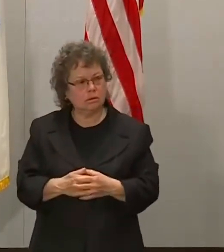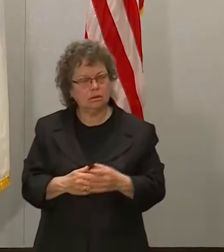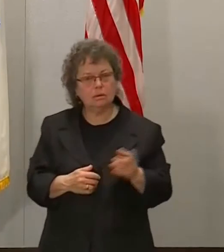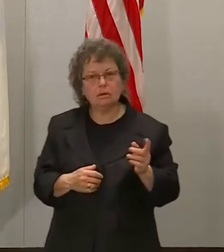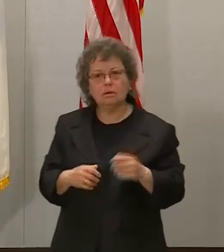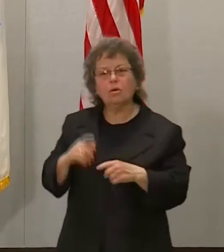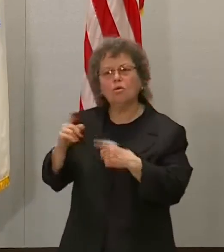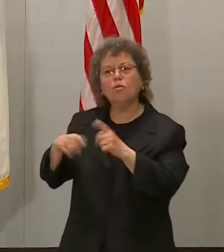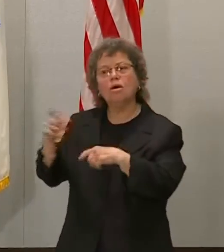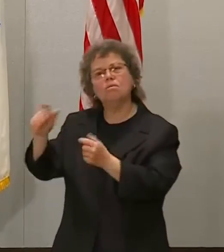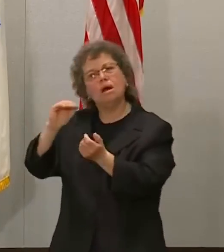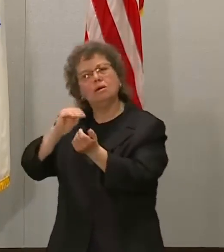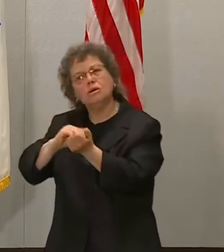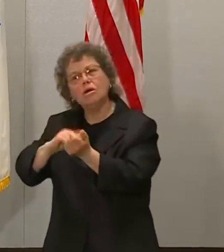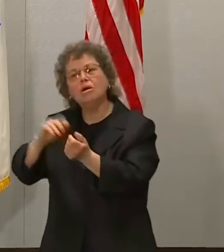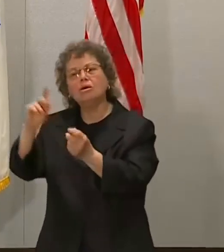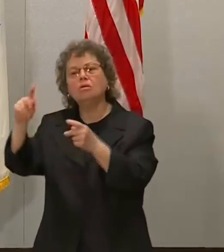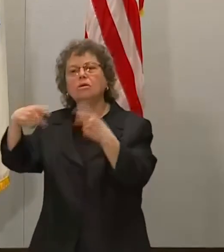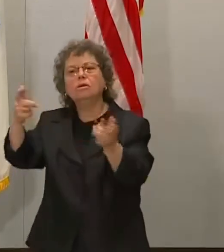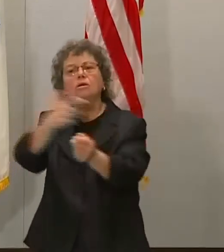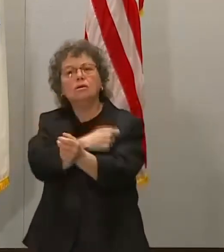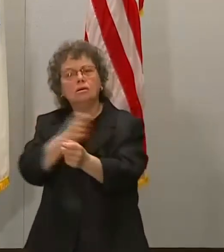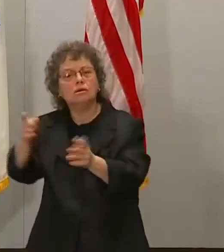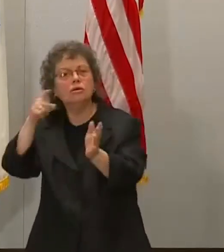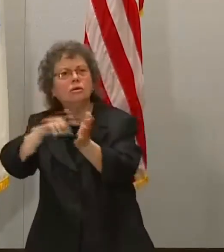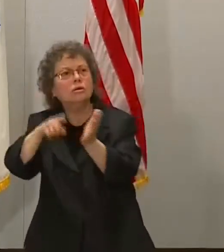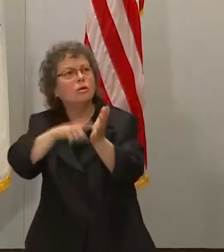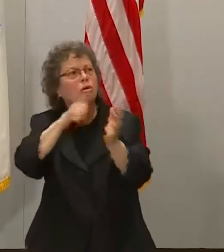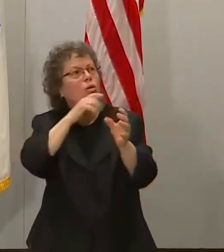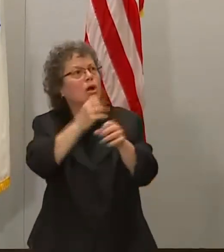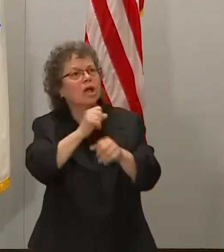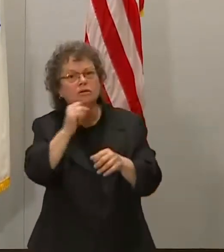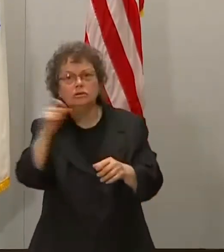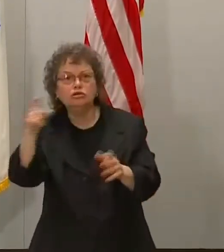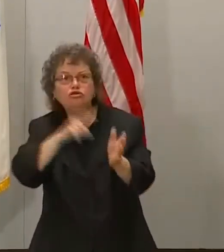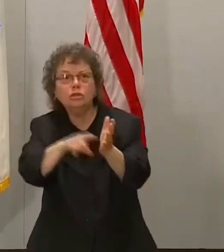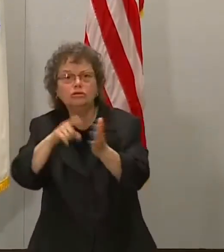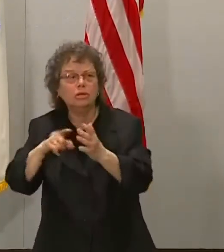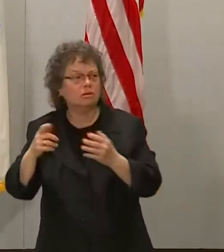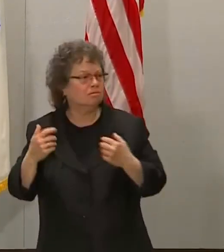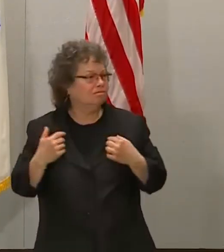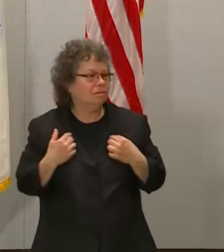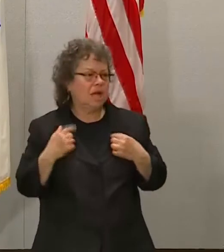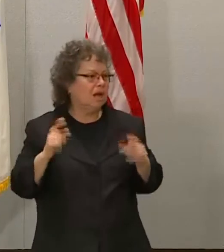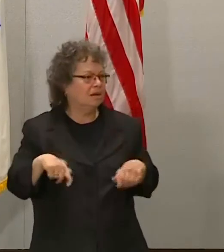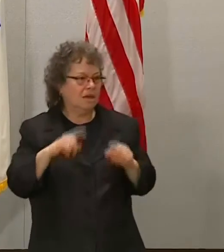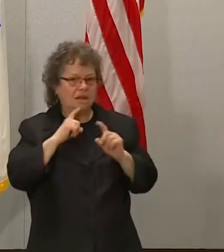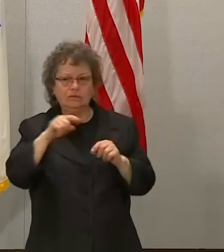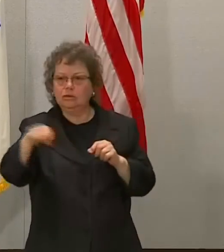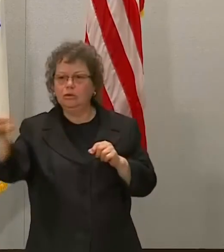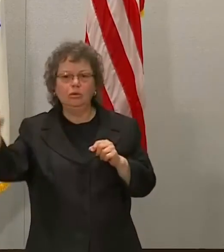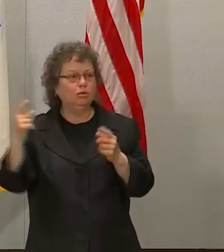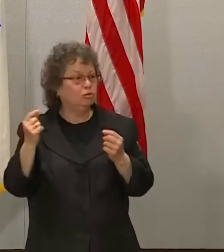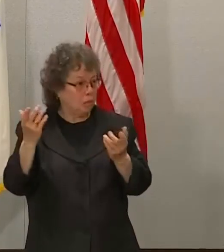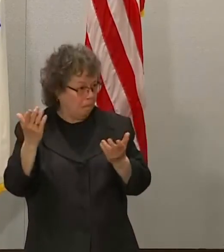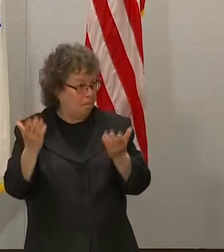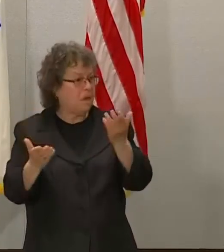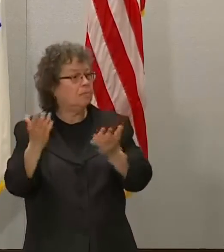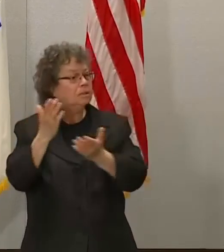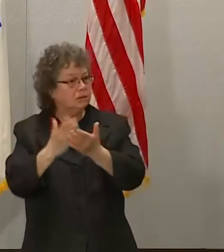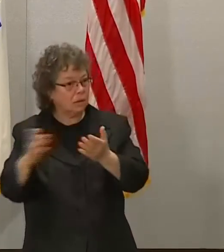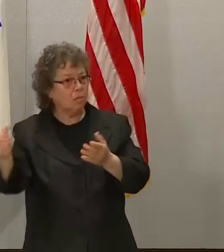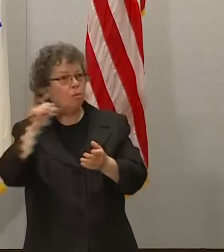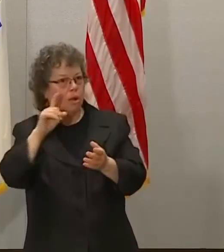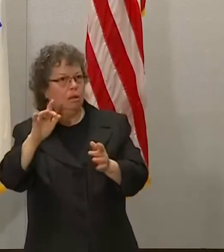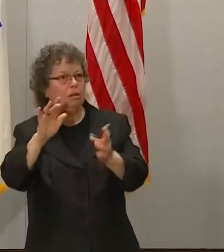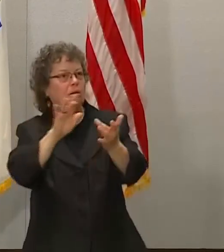provider to the people in that window? I think the hard part, I can't speak for all providers. Some may, in fact, go ahead and do that. I think the bigger challenge